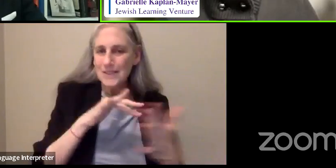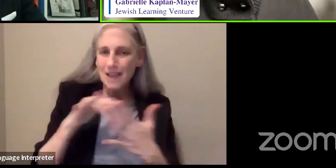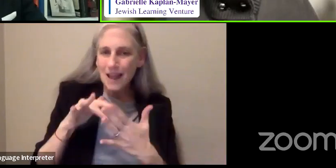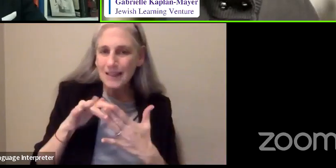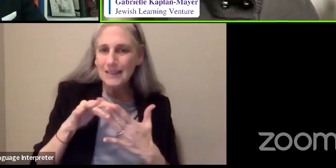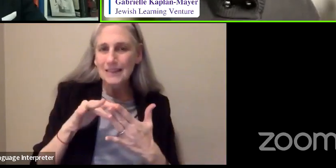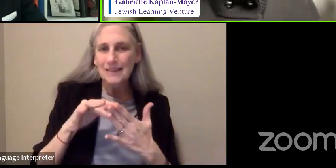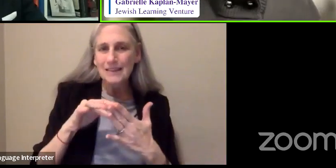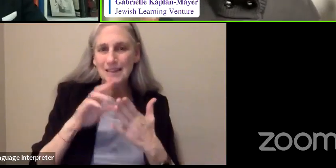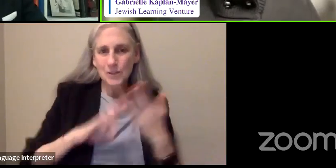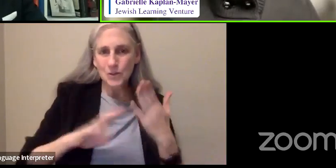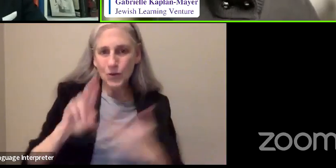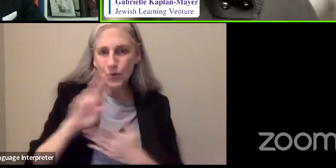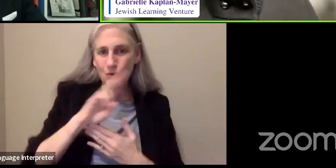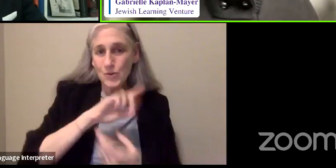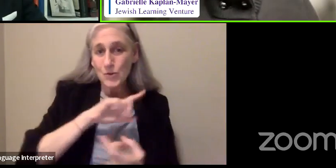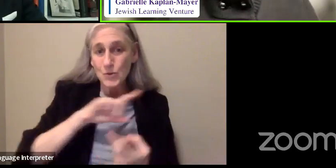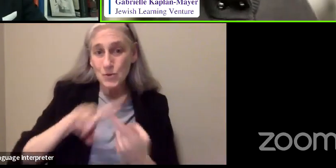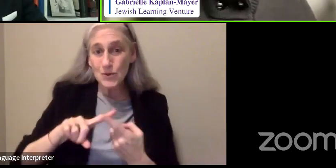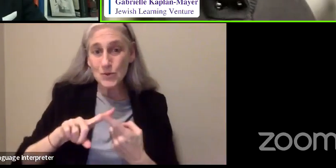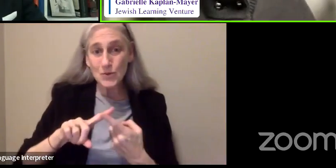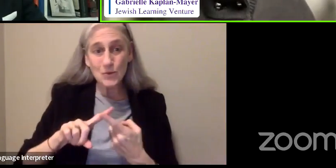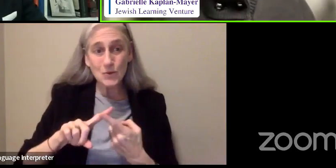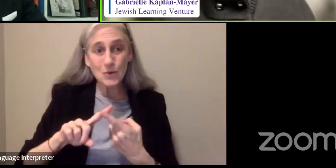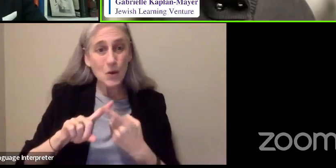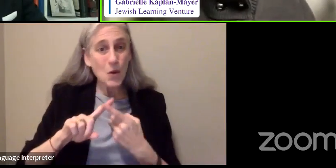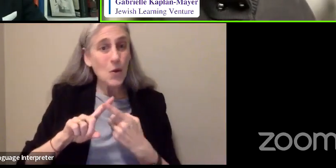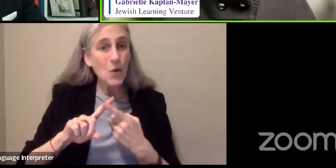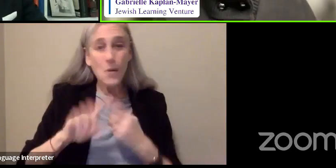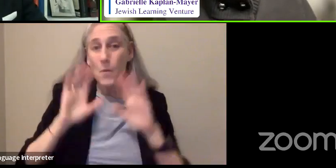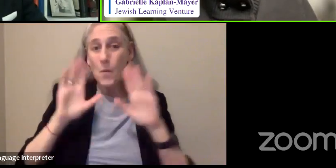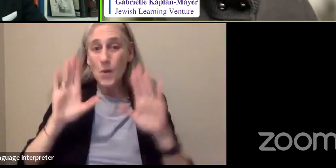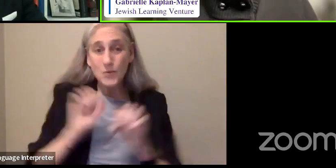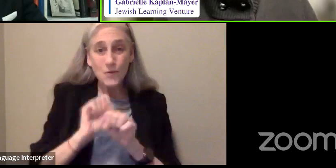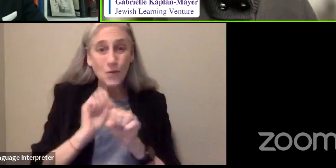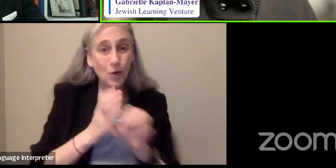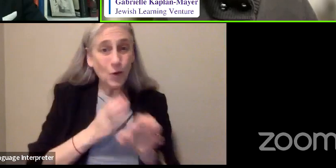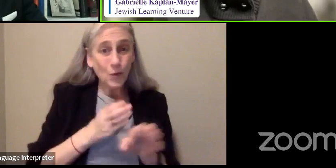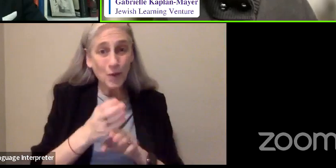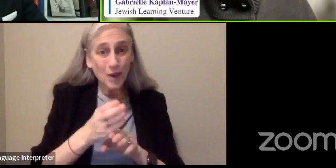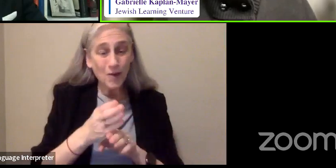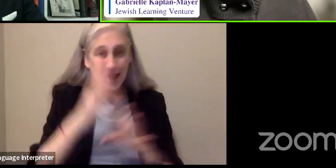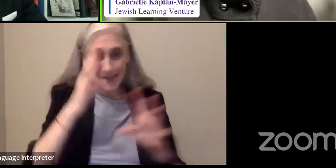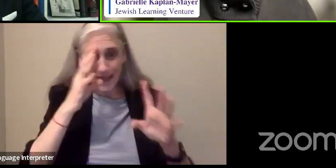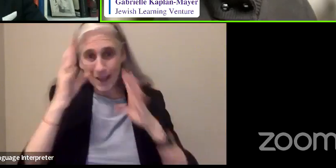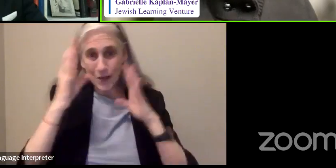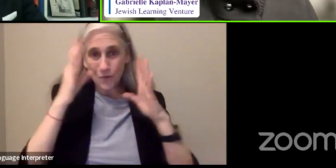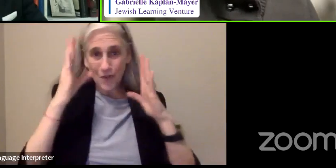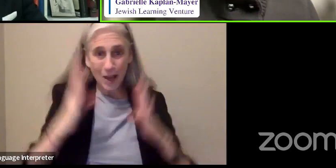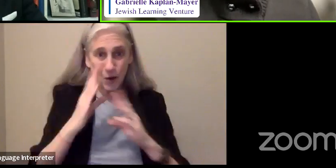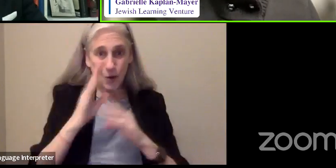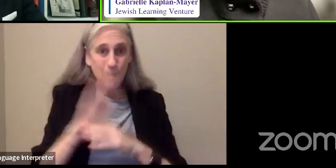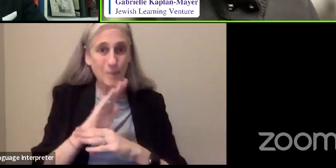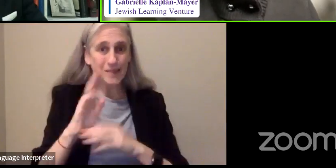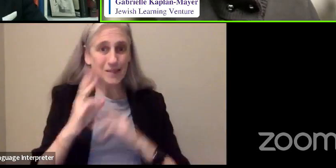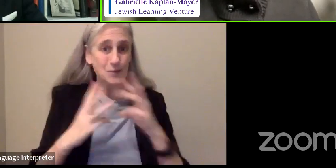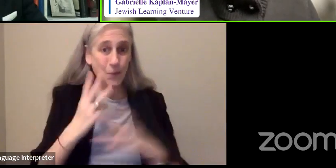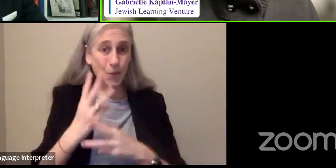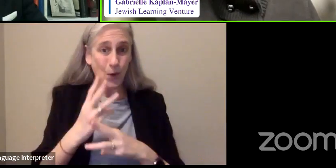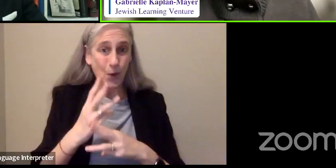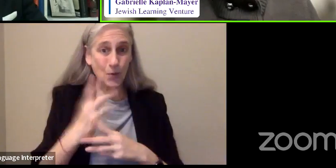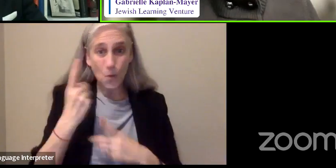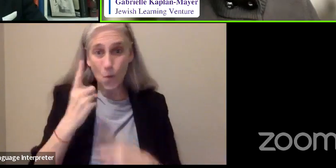career to having a remarkable career in, as an innovator in business. And one of your